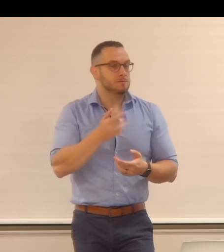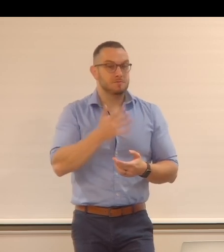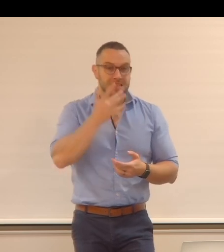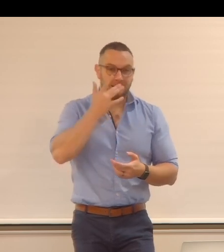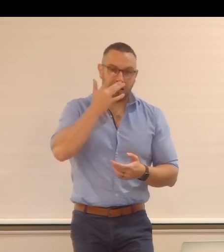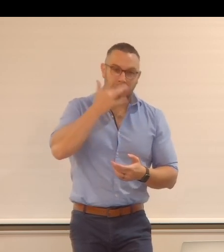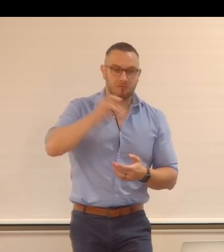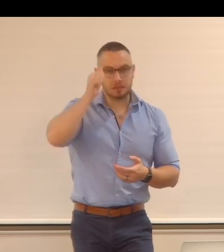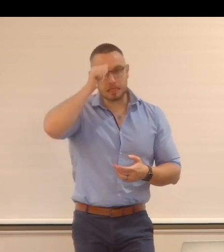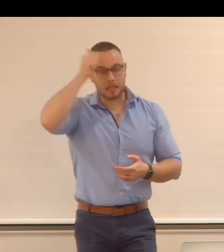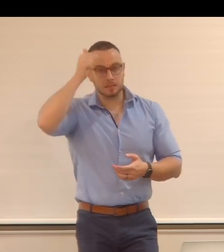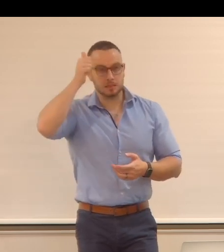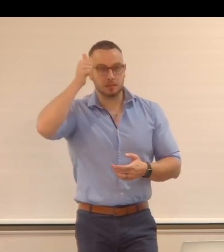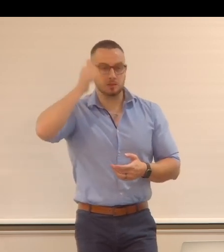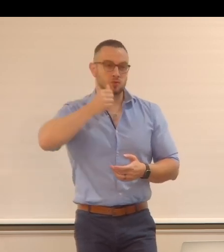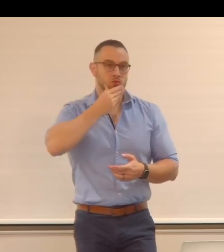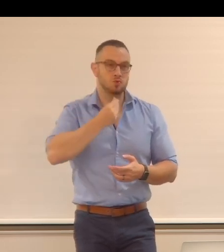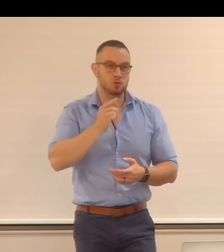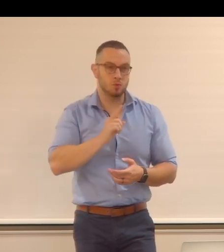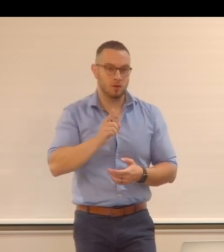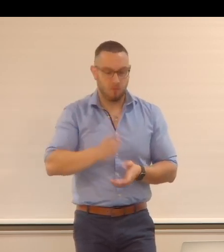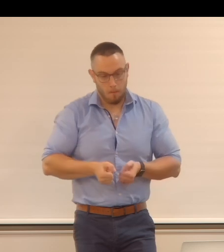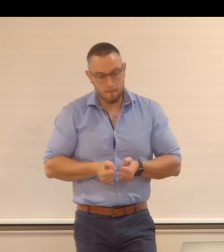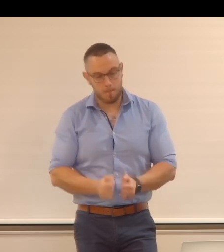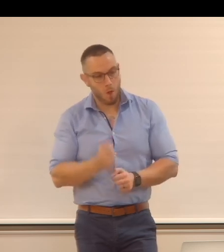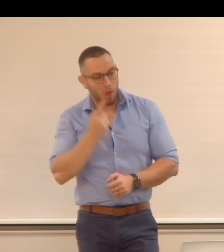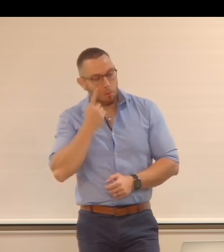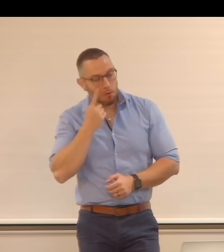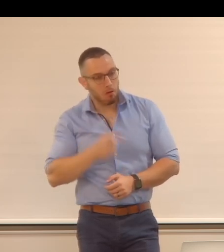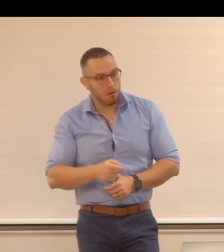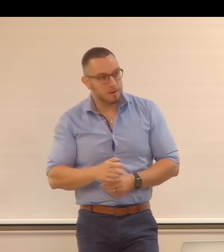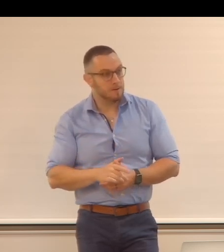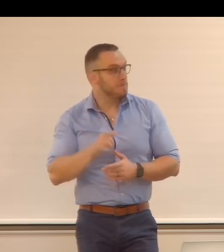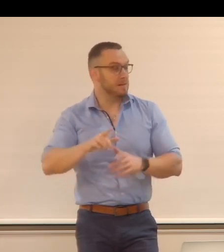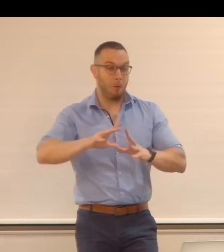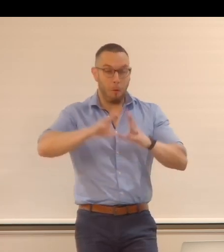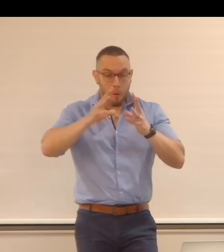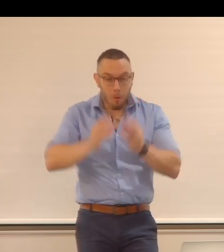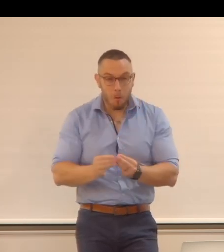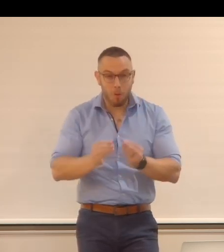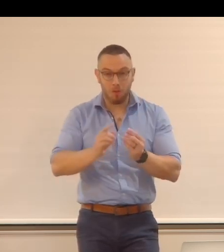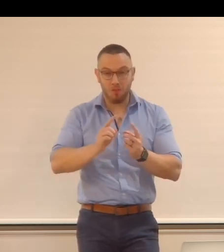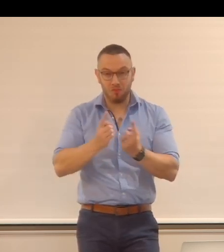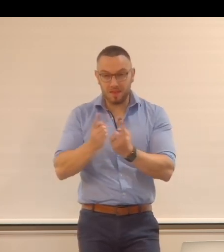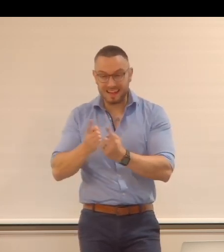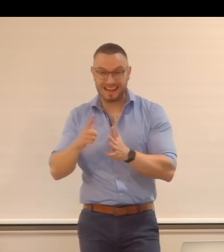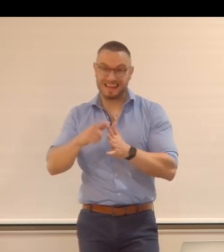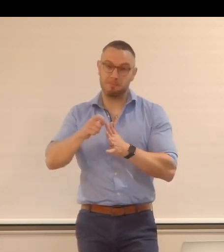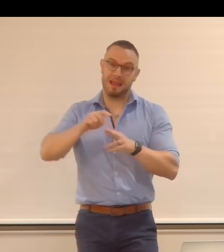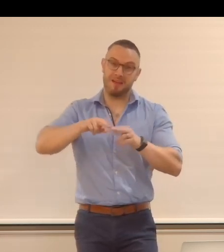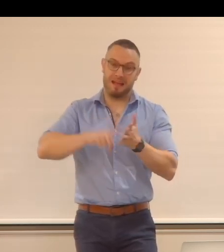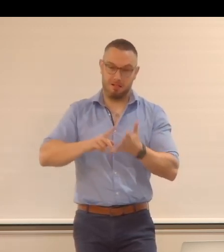intelligence for earth observation? So this is all the things that EPFL does.